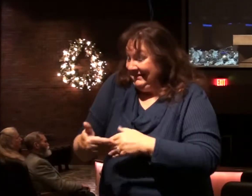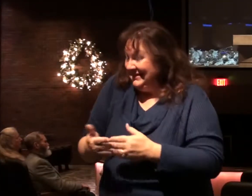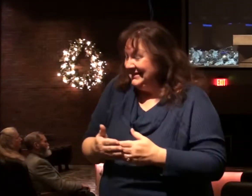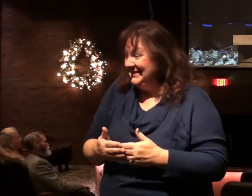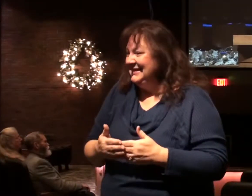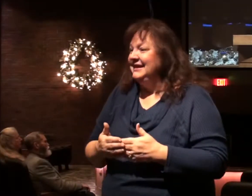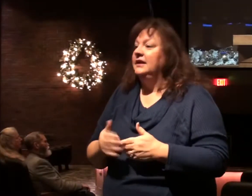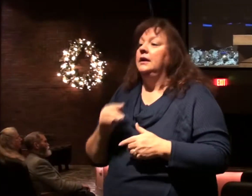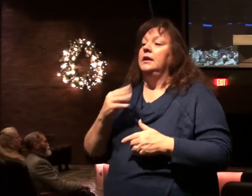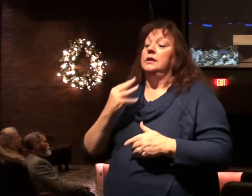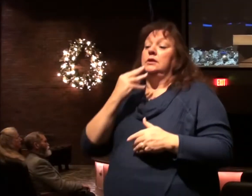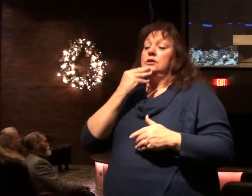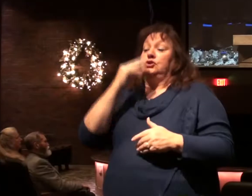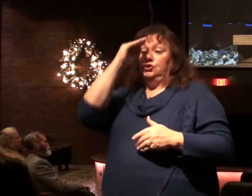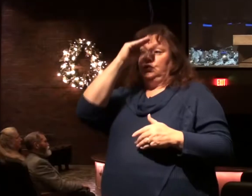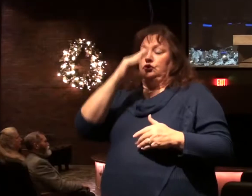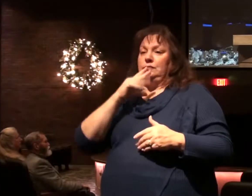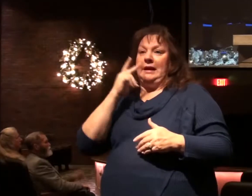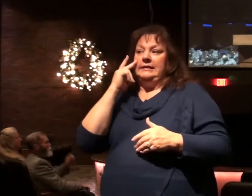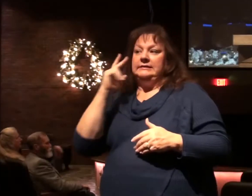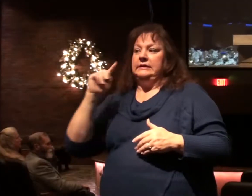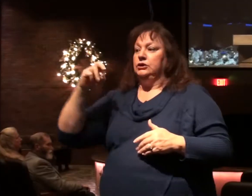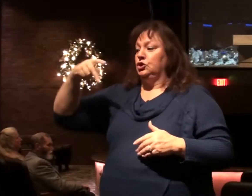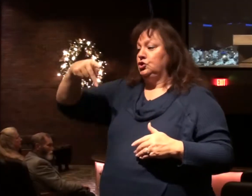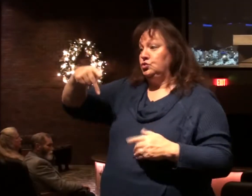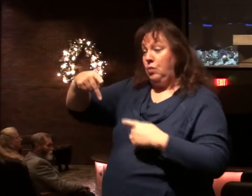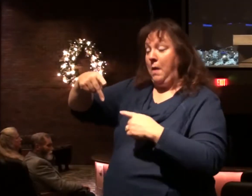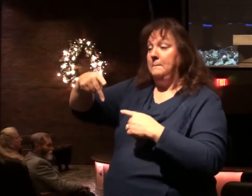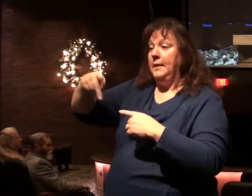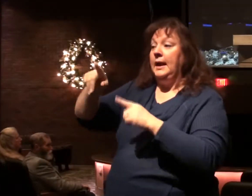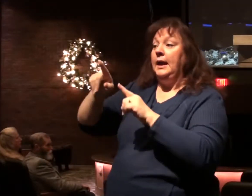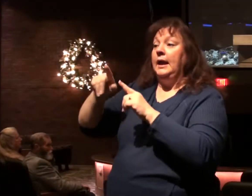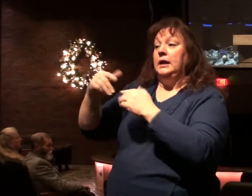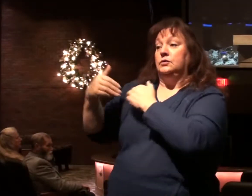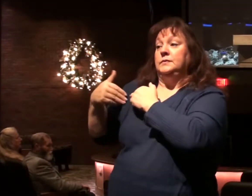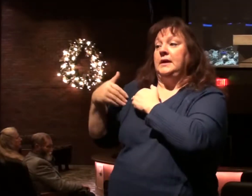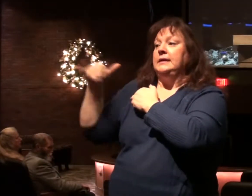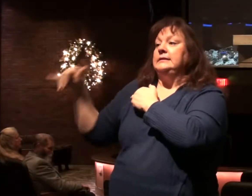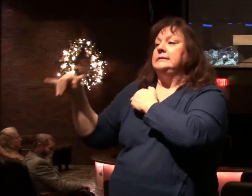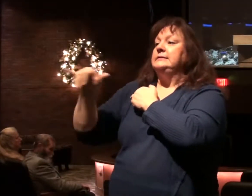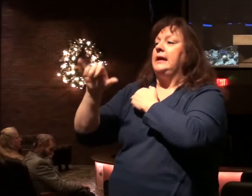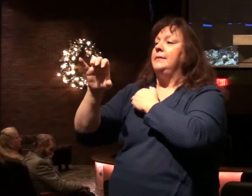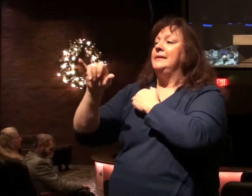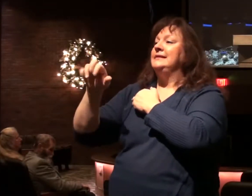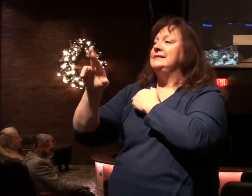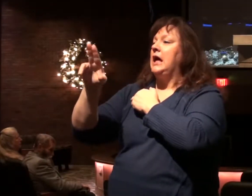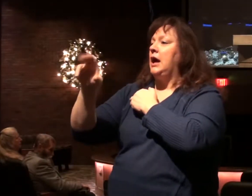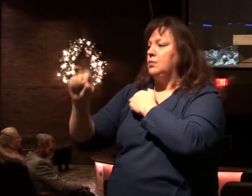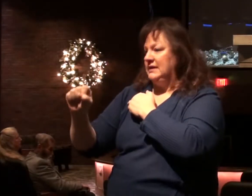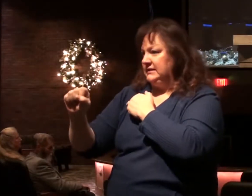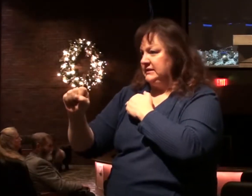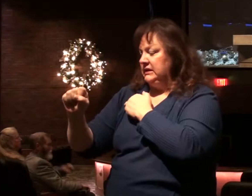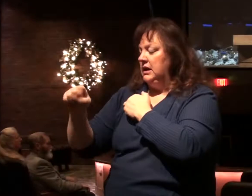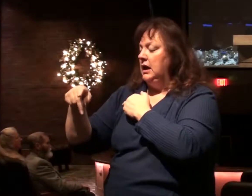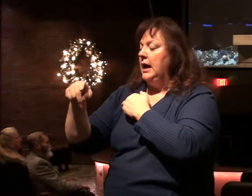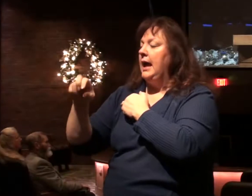This Jewish leader sees Trump's role similar to the one played by Cyrus, the Persian king who ended the